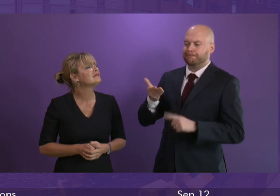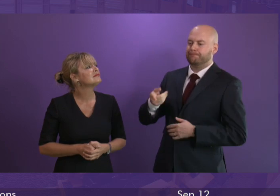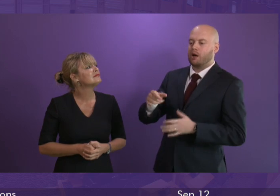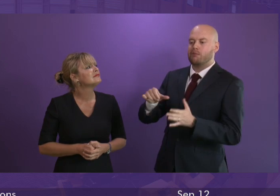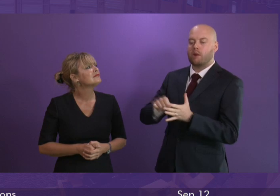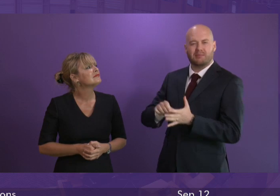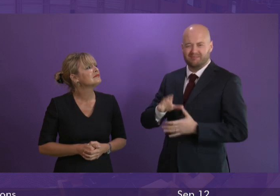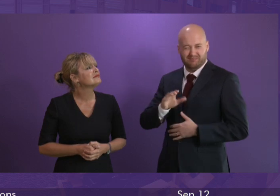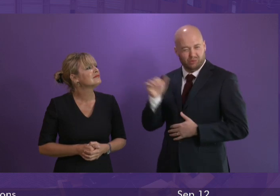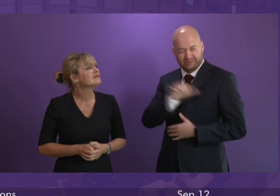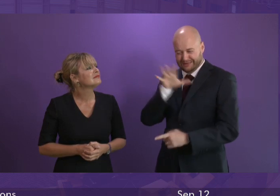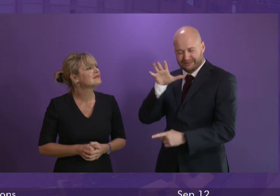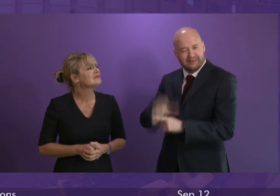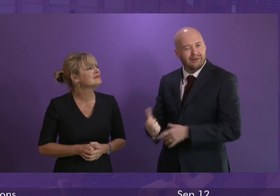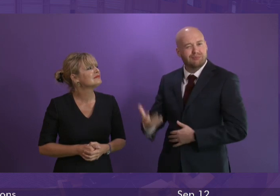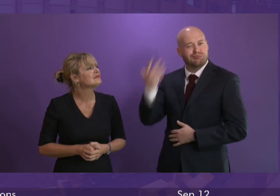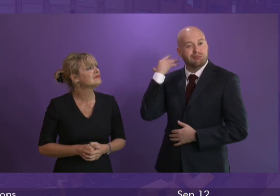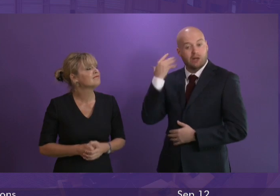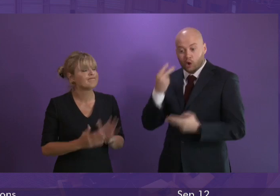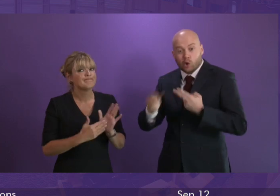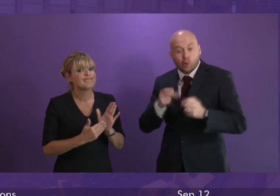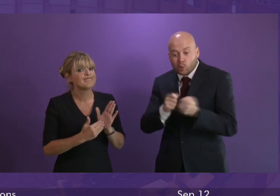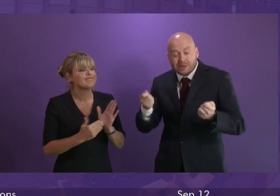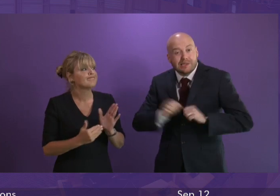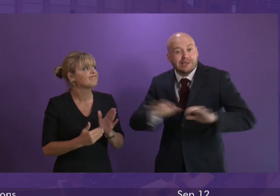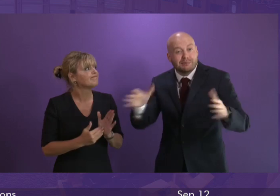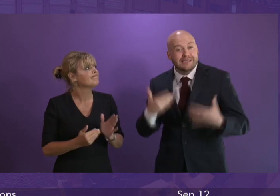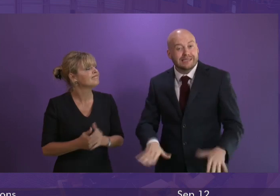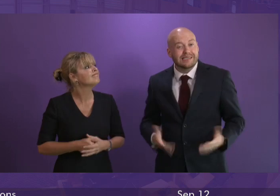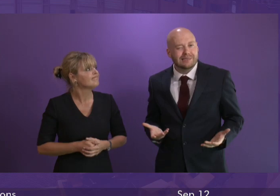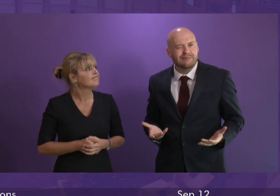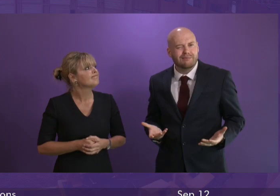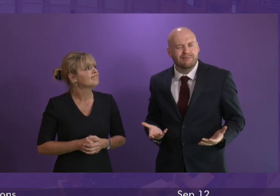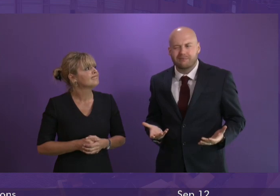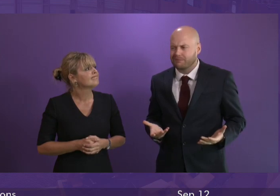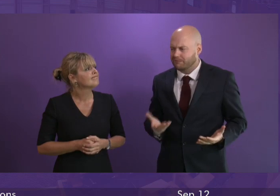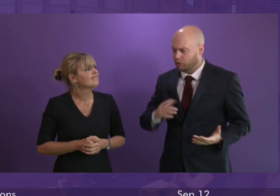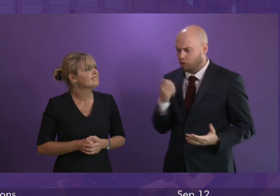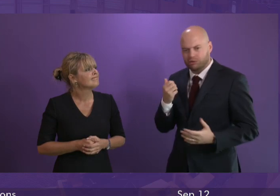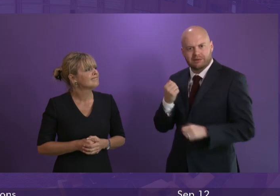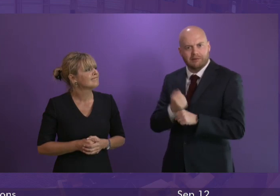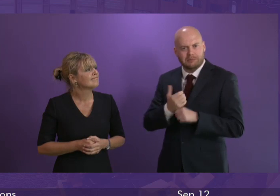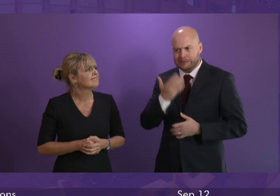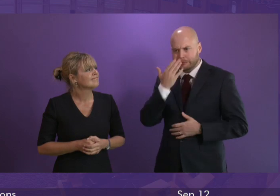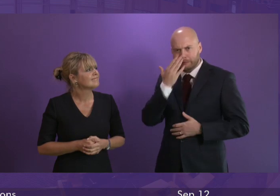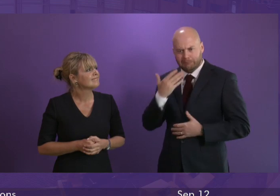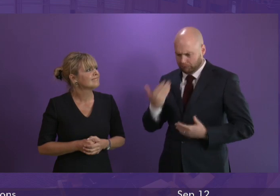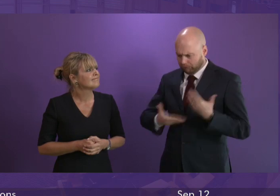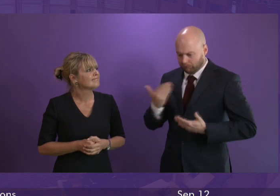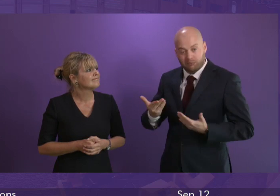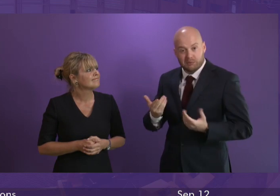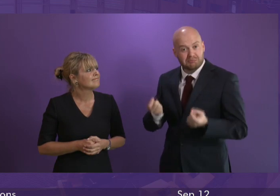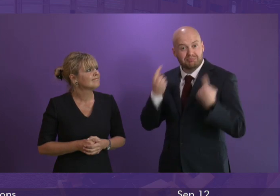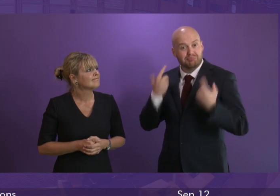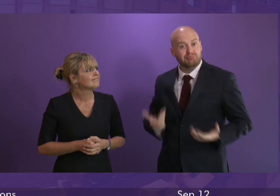going back years. You only had to read a newspaper. Yet we've had a Scottish Government with its head buried in the sand. So let me ask a specific question.